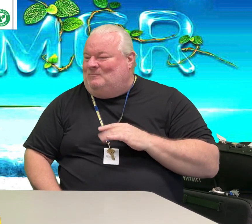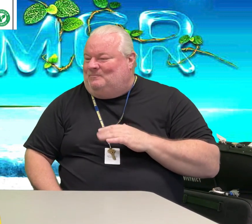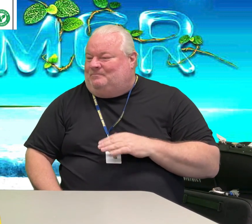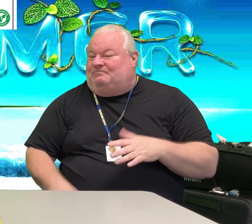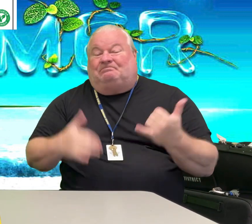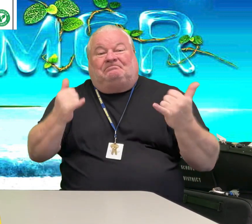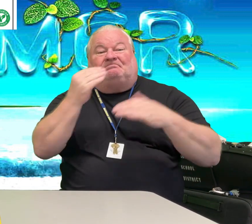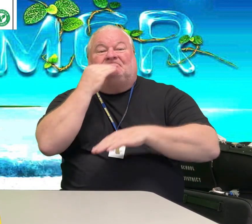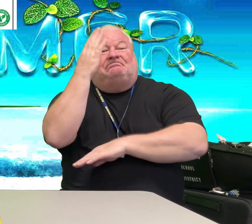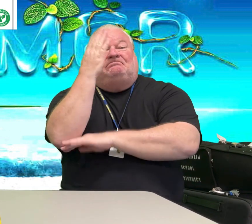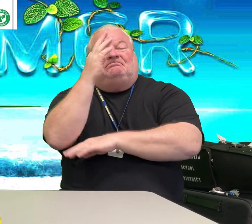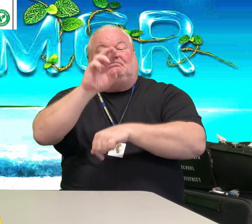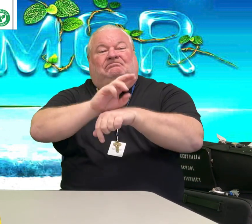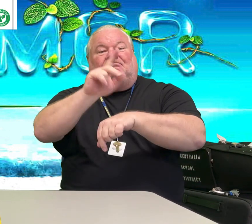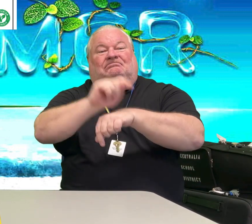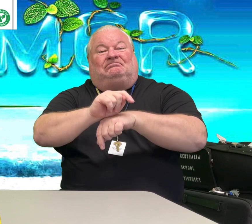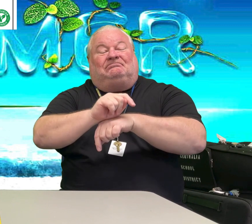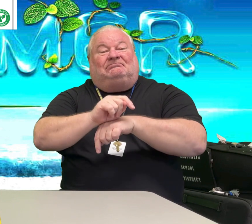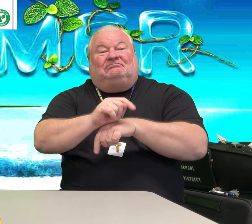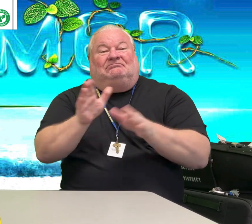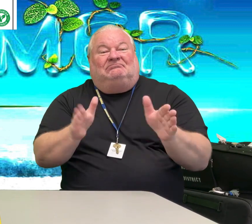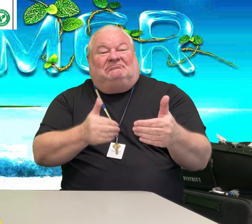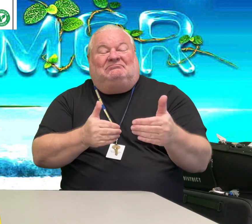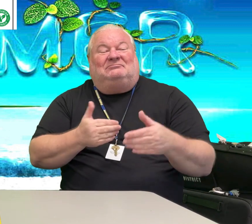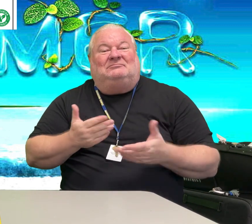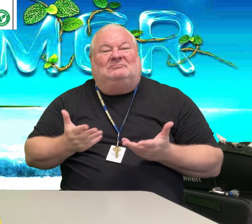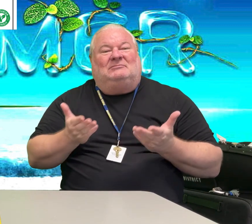Today for lunch, the Artie Kitchen is serving mac and cheese.